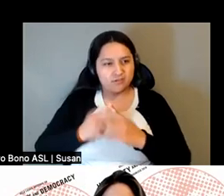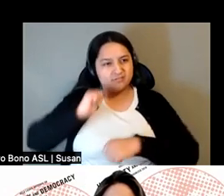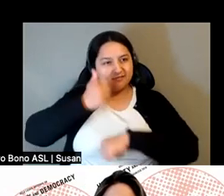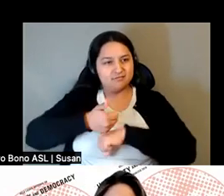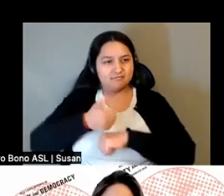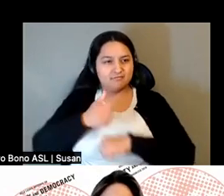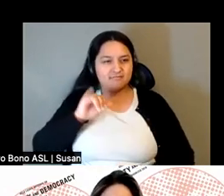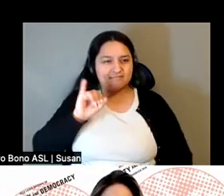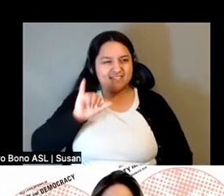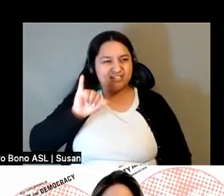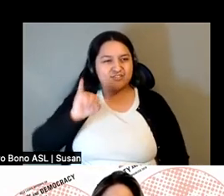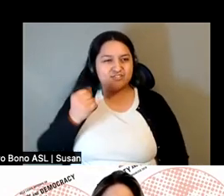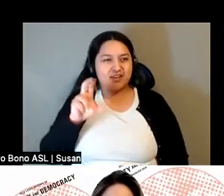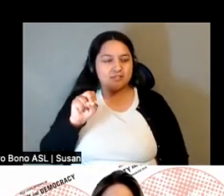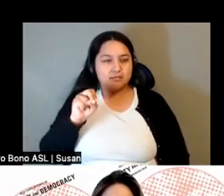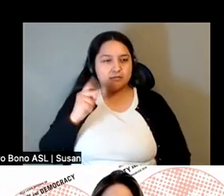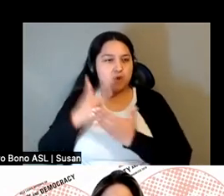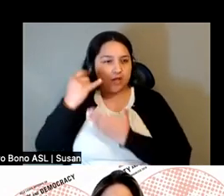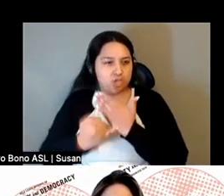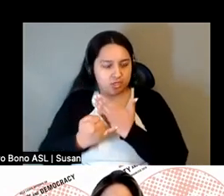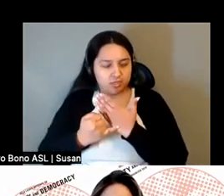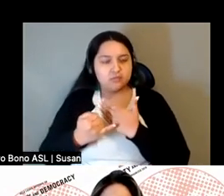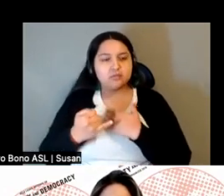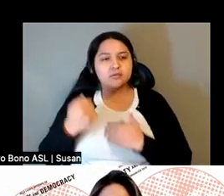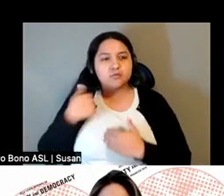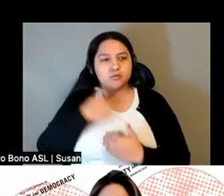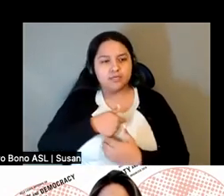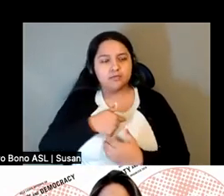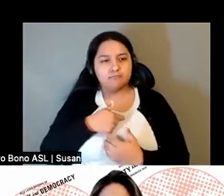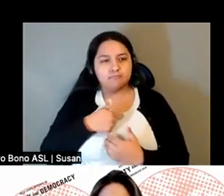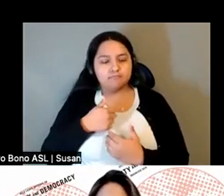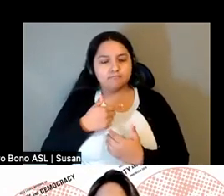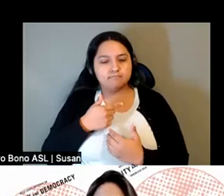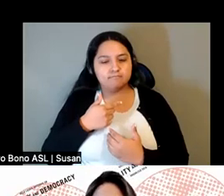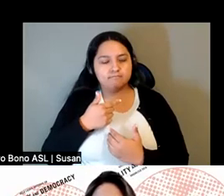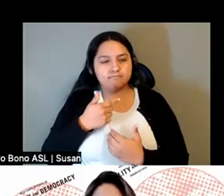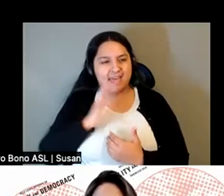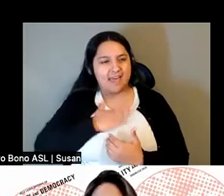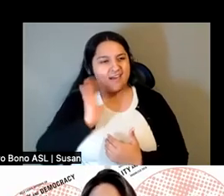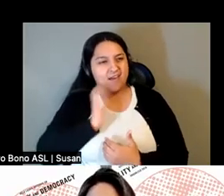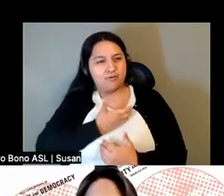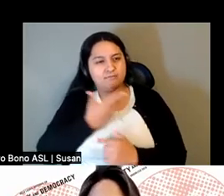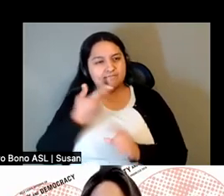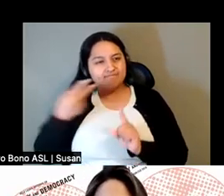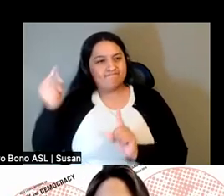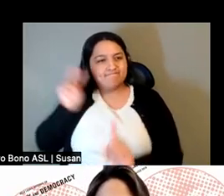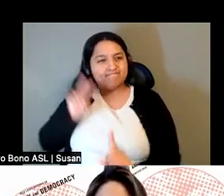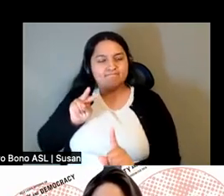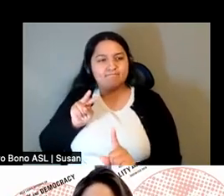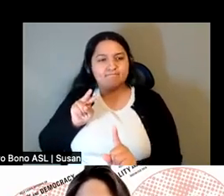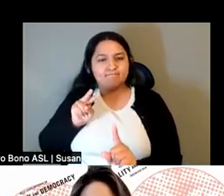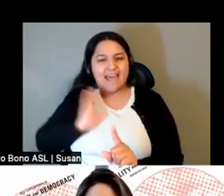We took a kind of a radical and this was view of where within the framework of how we define community.